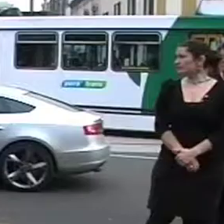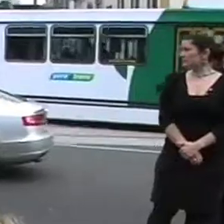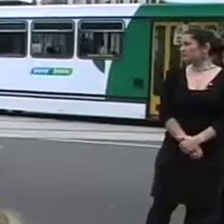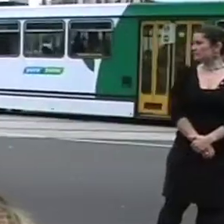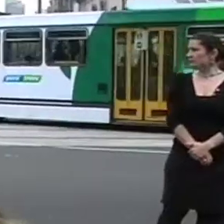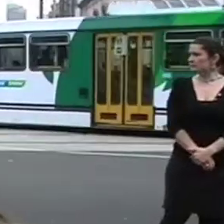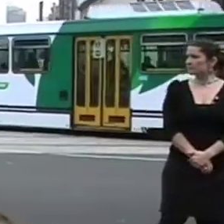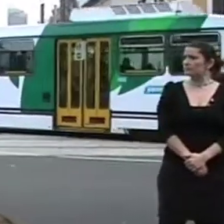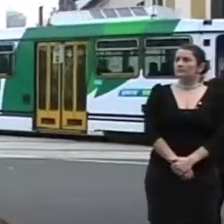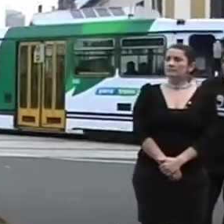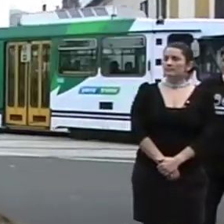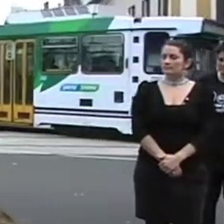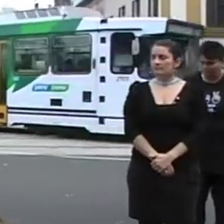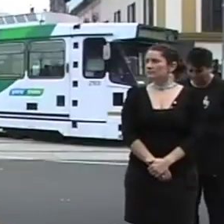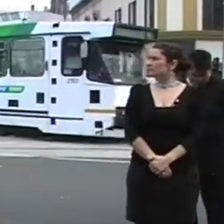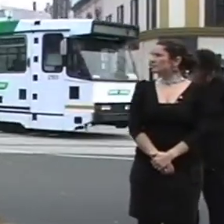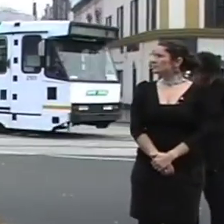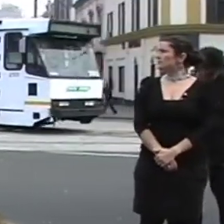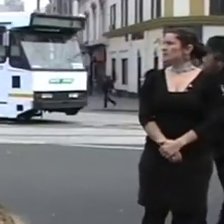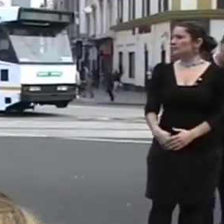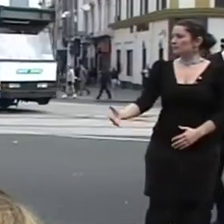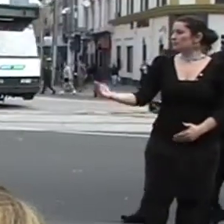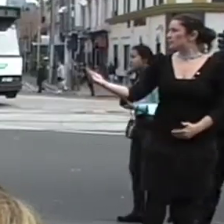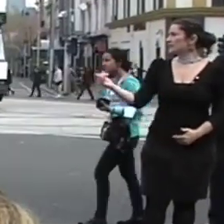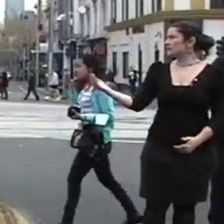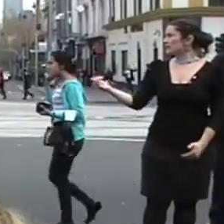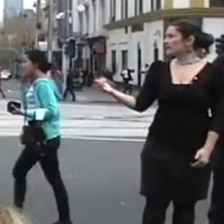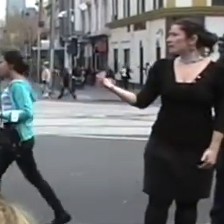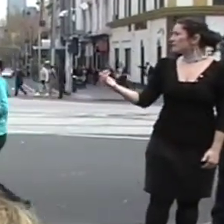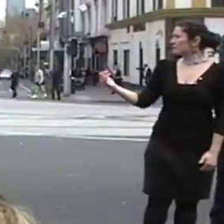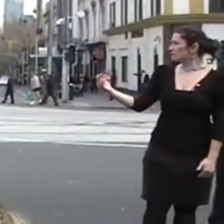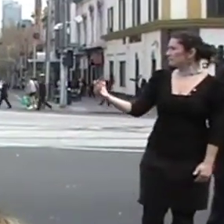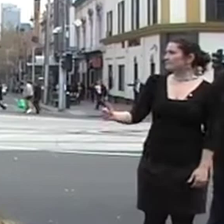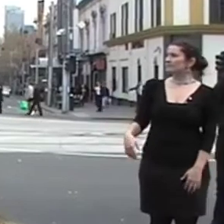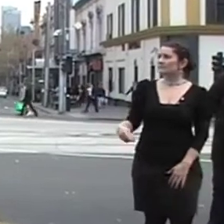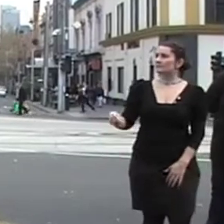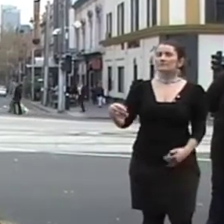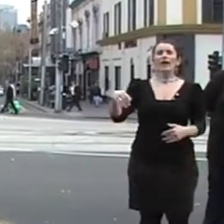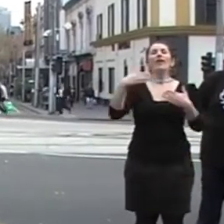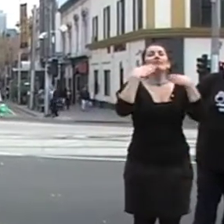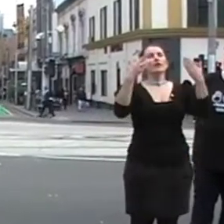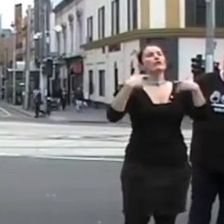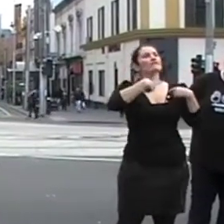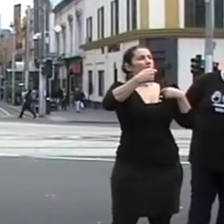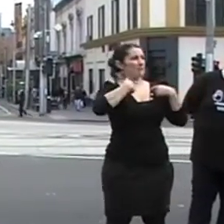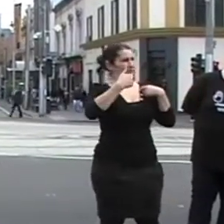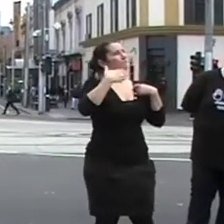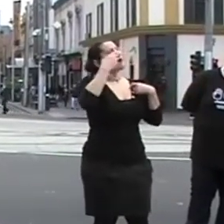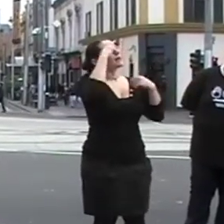Thank you for inviting me here today. My name is Sue Hattie, I'm the Greens Education